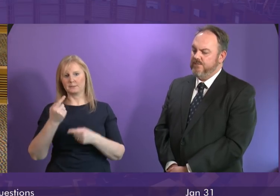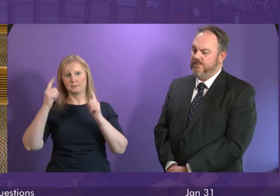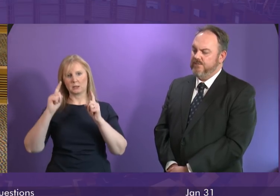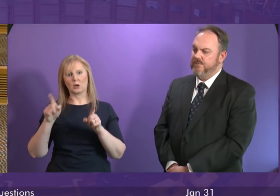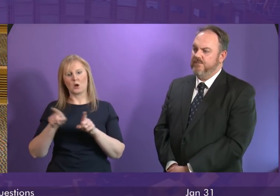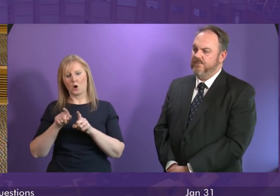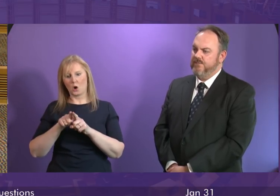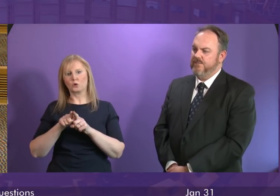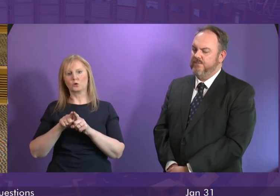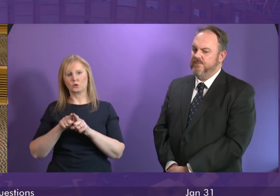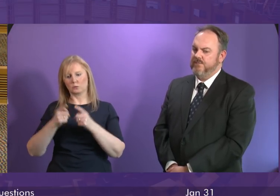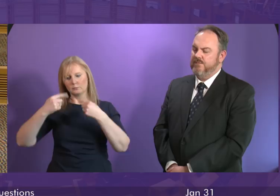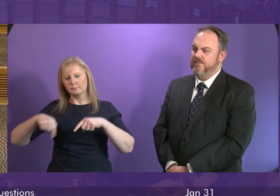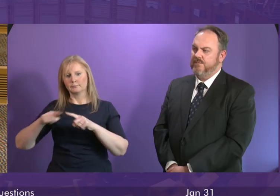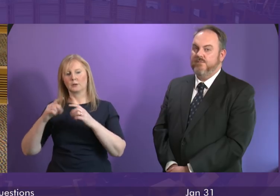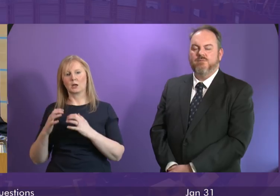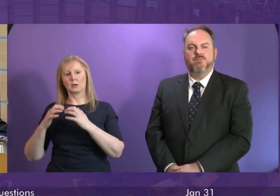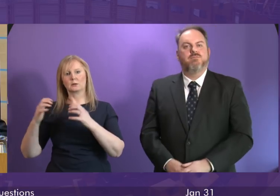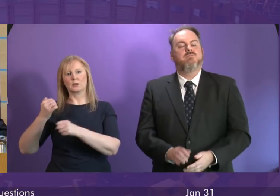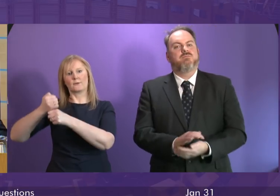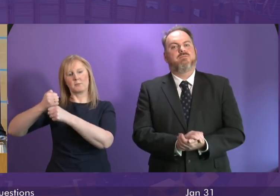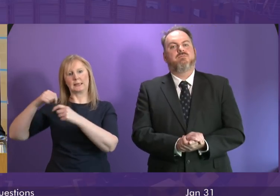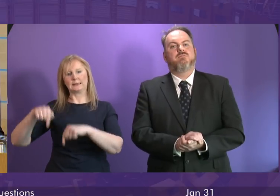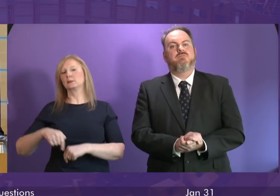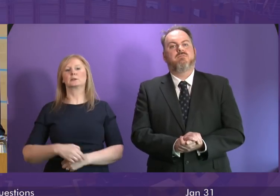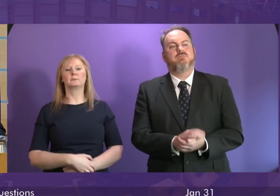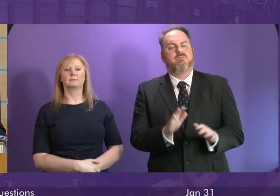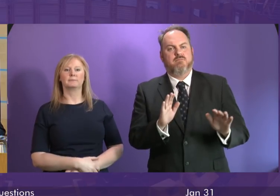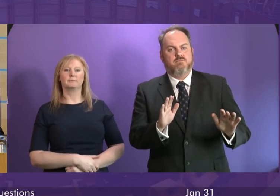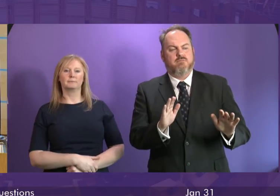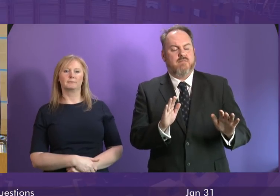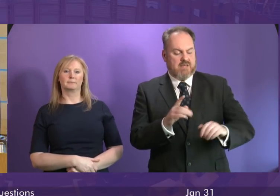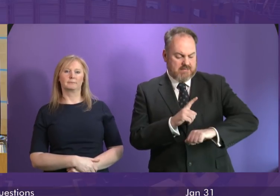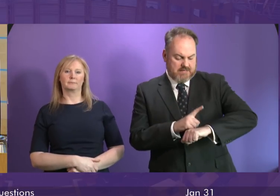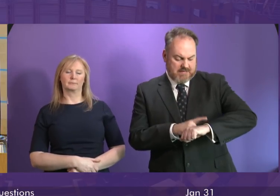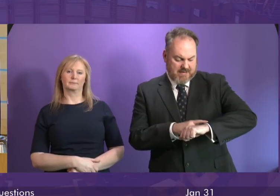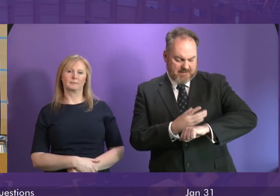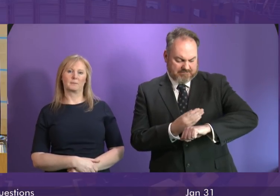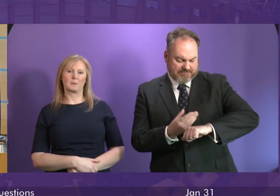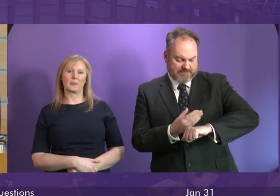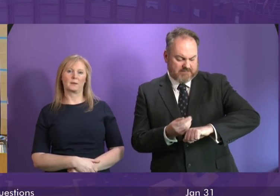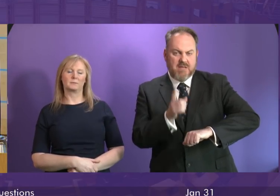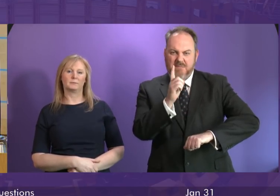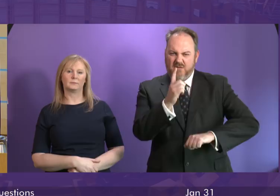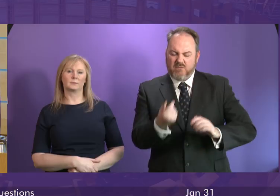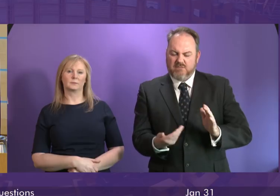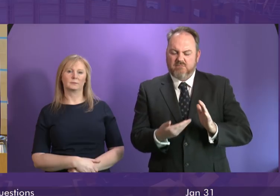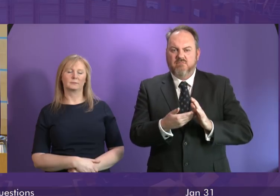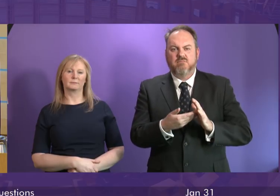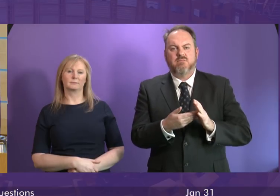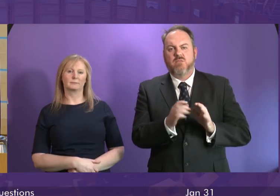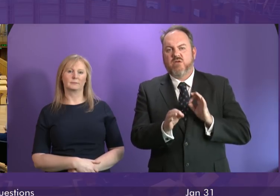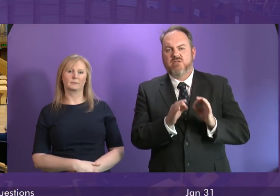it's a commitment that runs right through our entire government I'm not sure how much time we have but I'll try and squeeze a couple of supplementaries in Liam